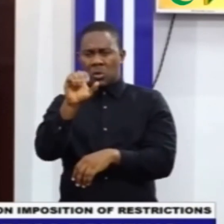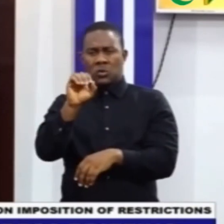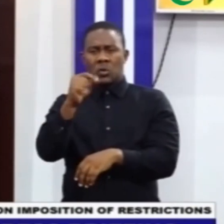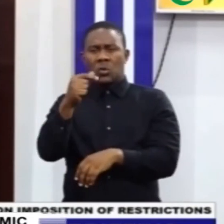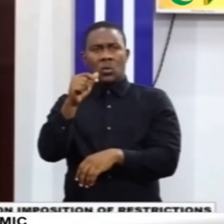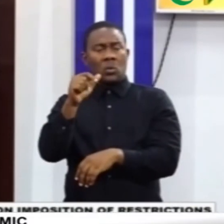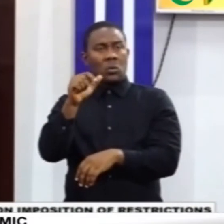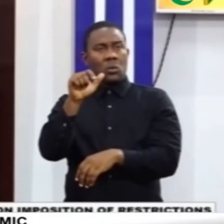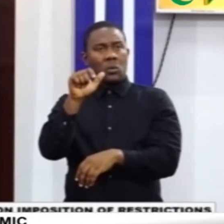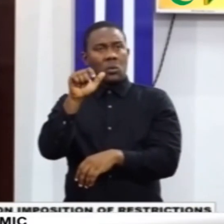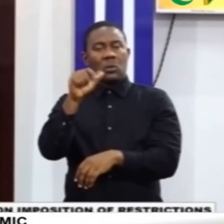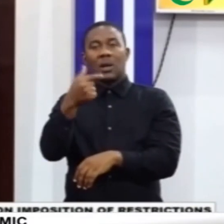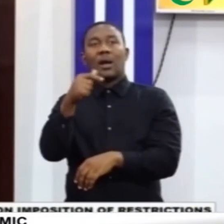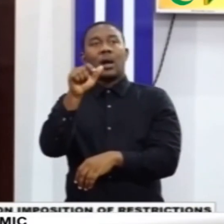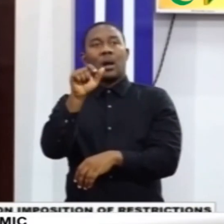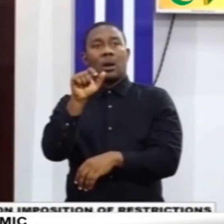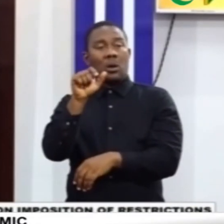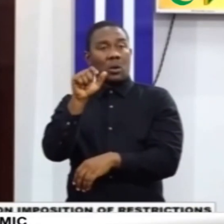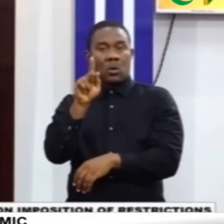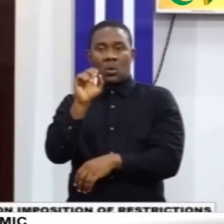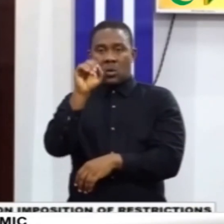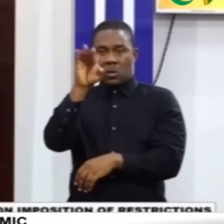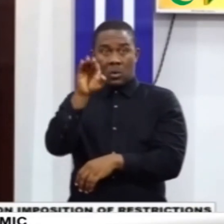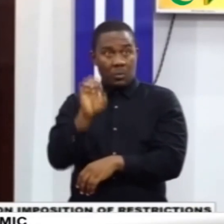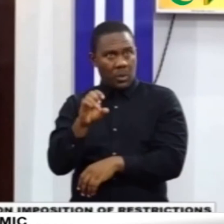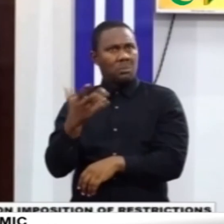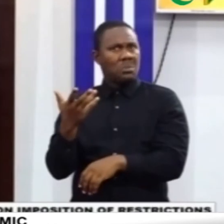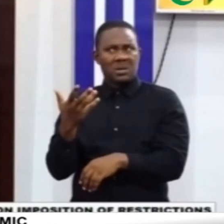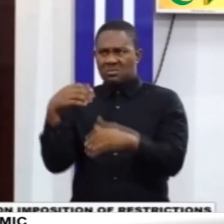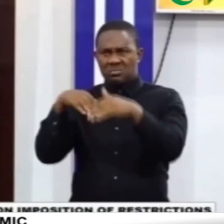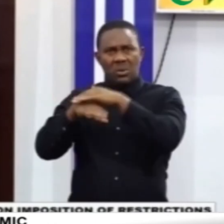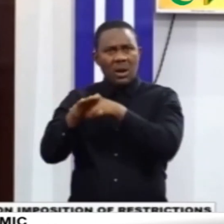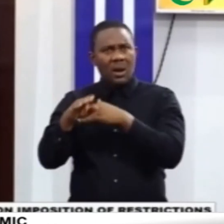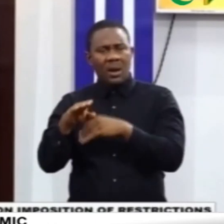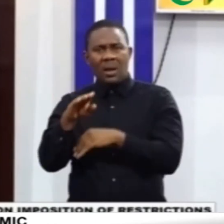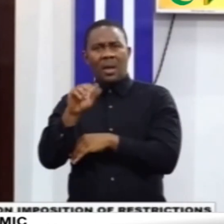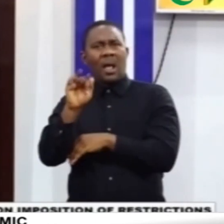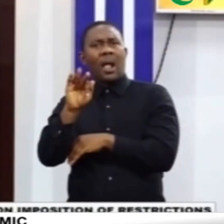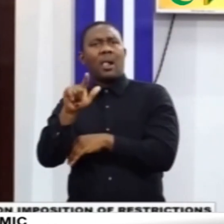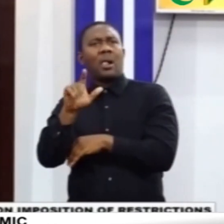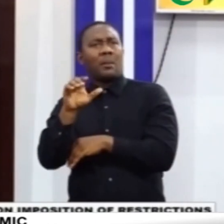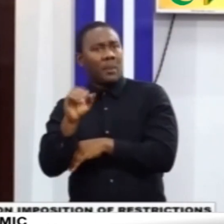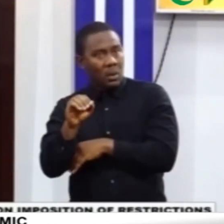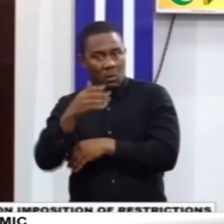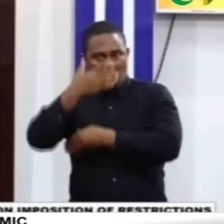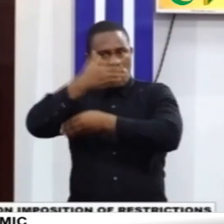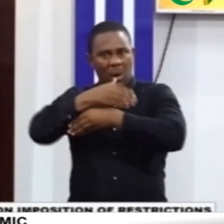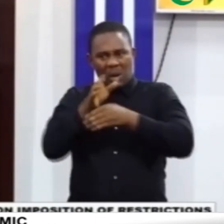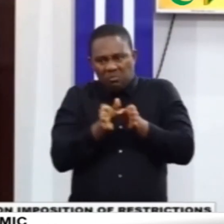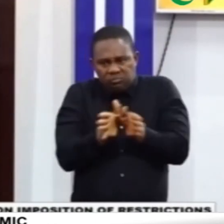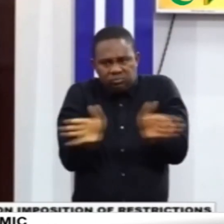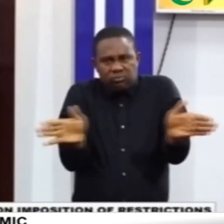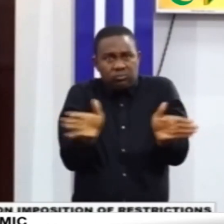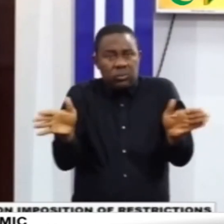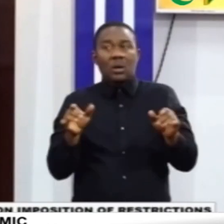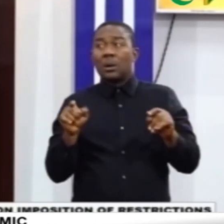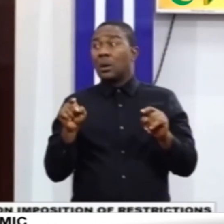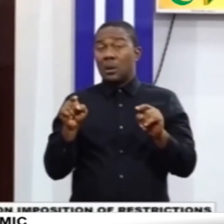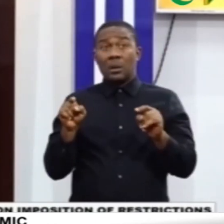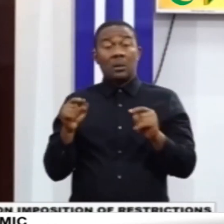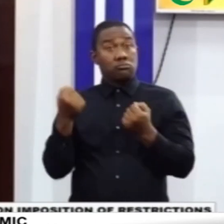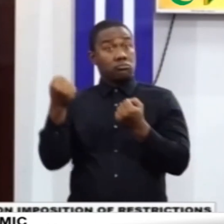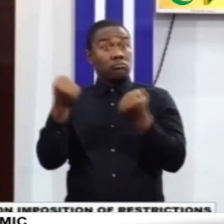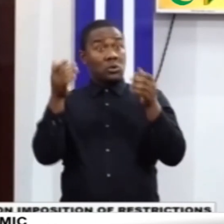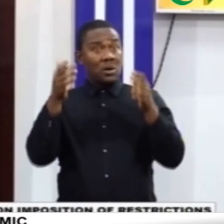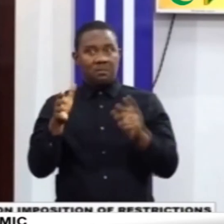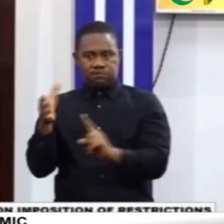unapproved routes on the Aflao border stretch. They've been arrested. The driver has